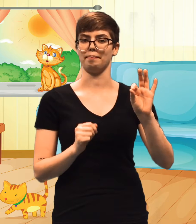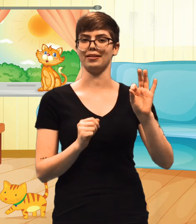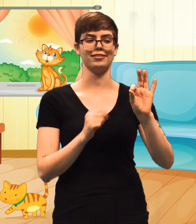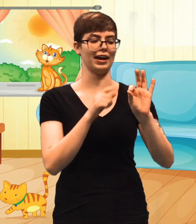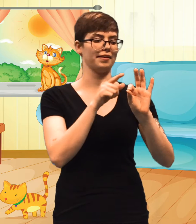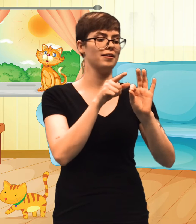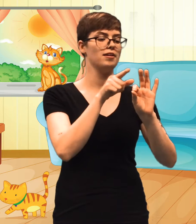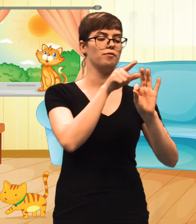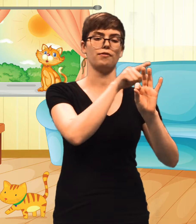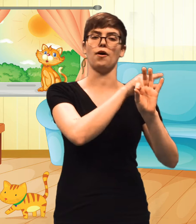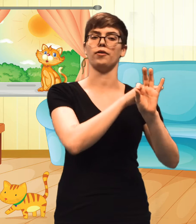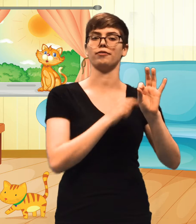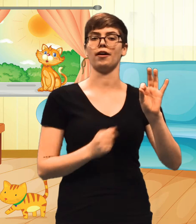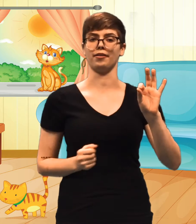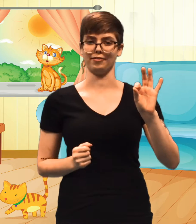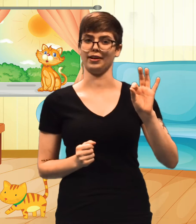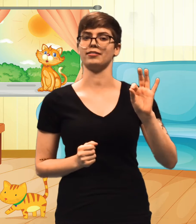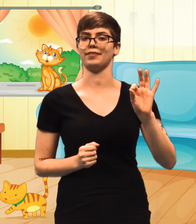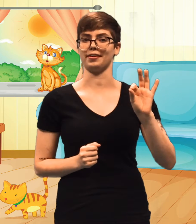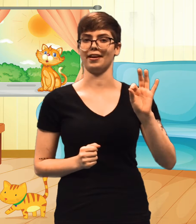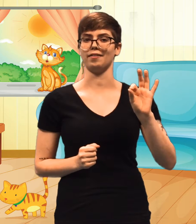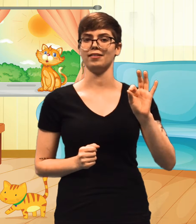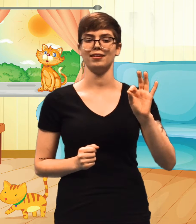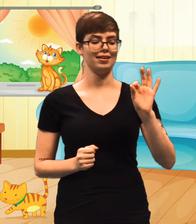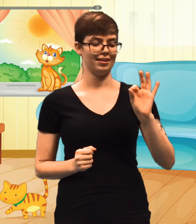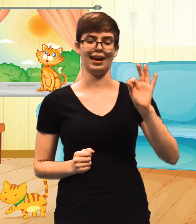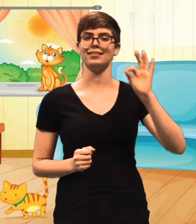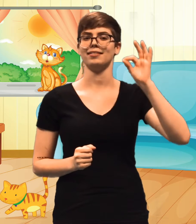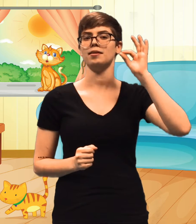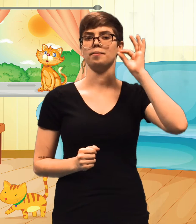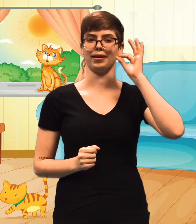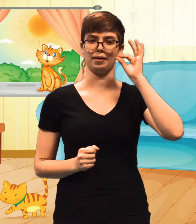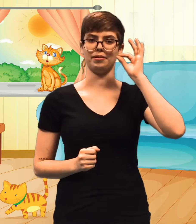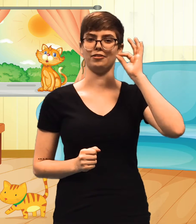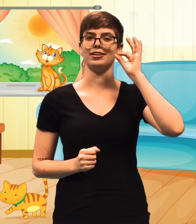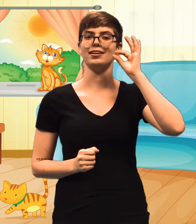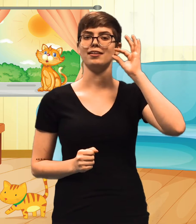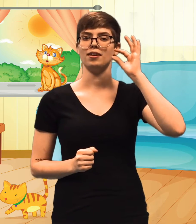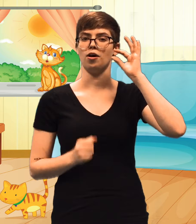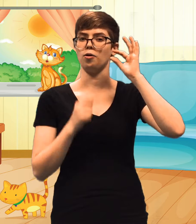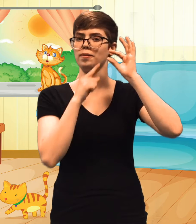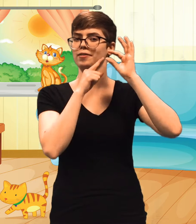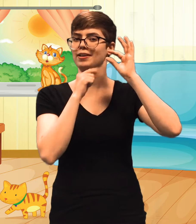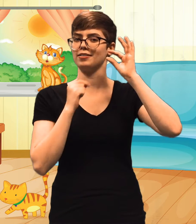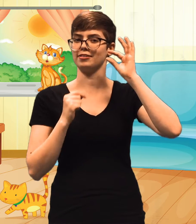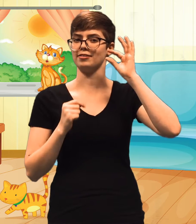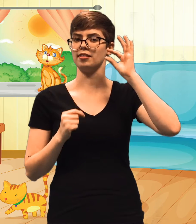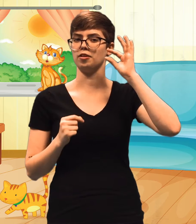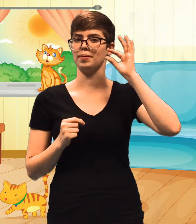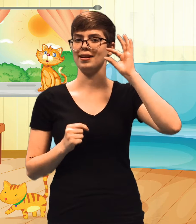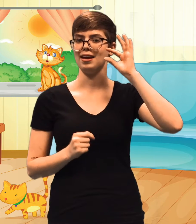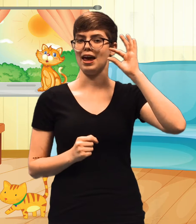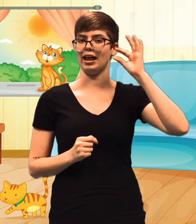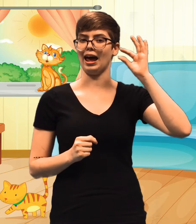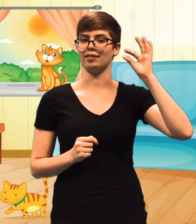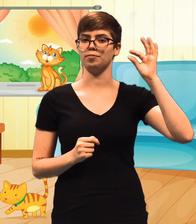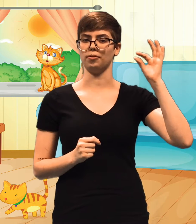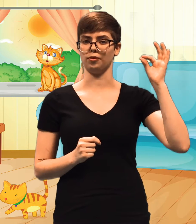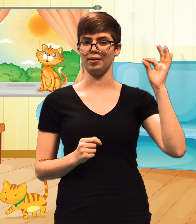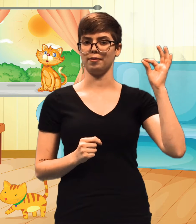pinched together with all your other fingers feathered out. Next, bring it up to your cheek, open your fingers just a little bit, and as you pull it away from